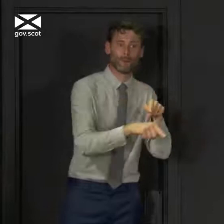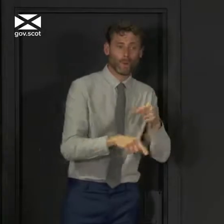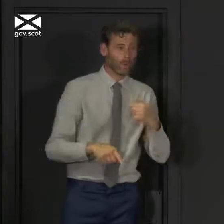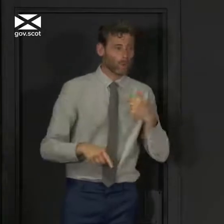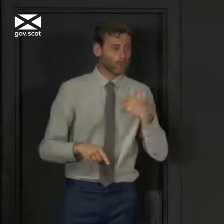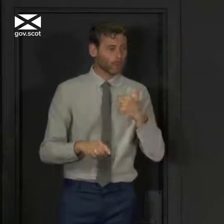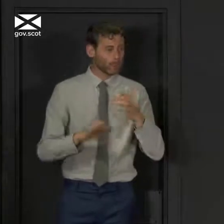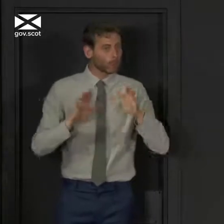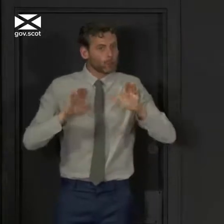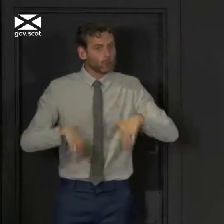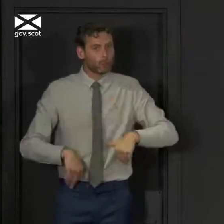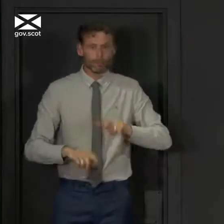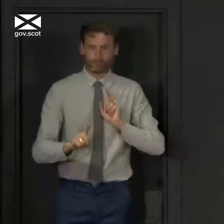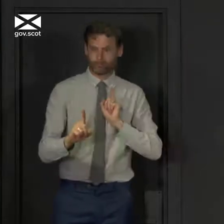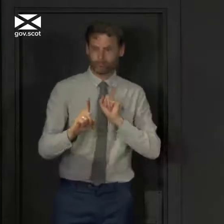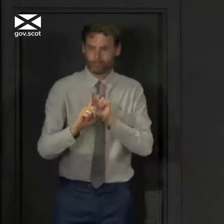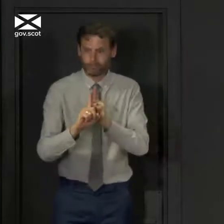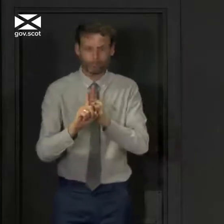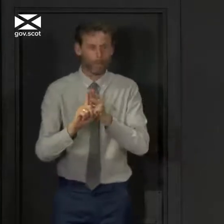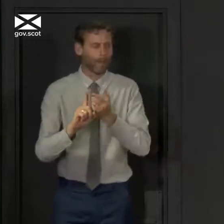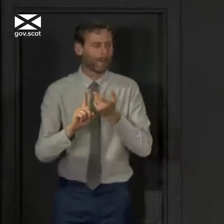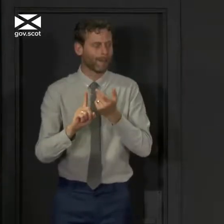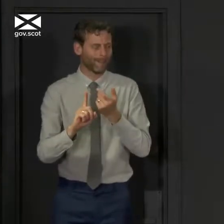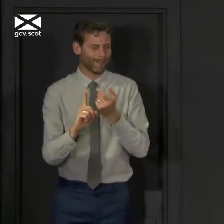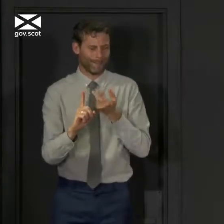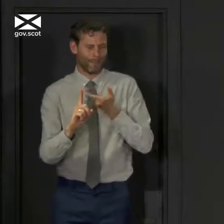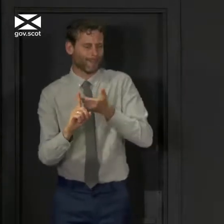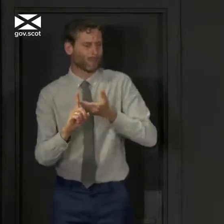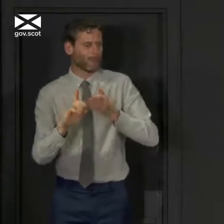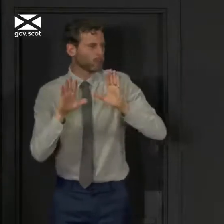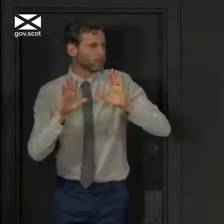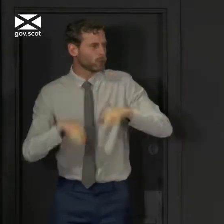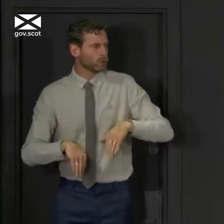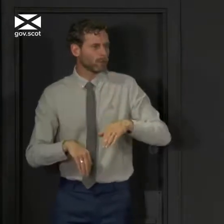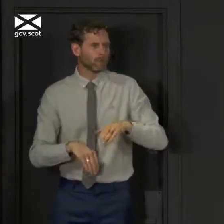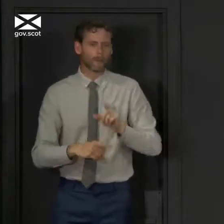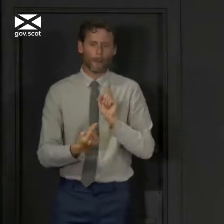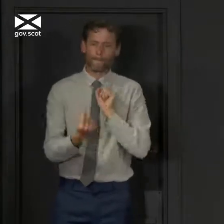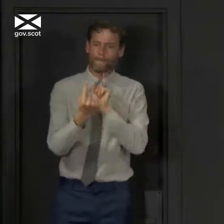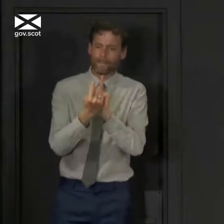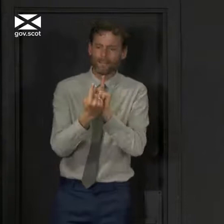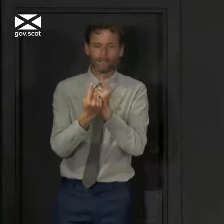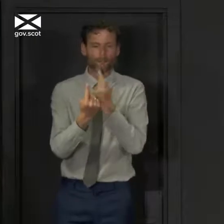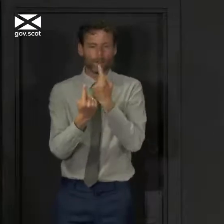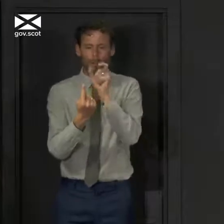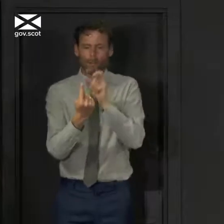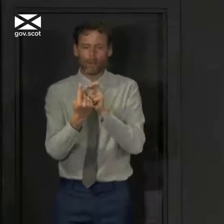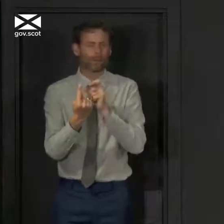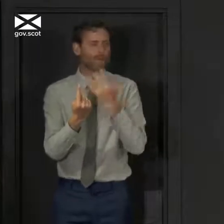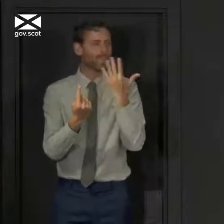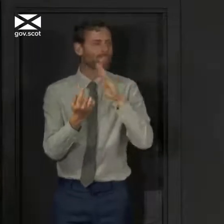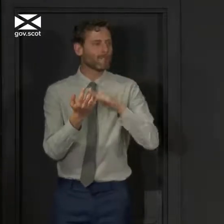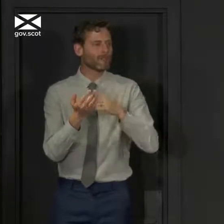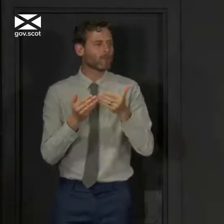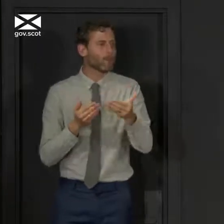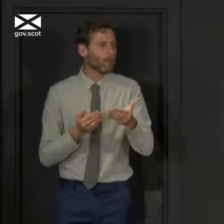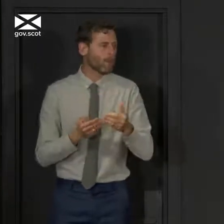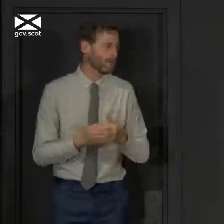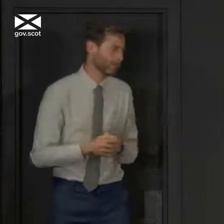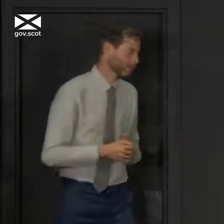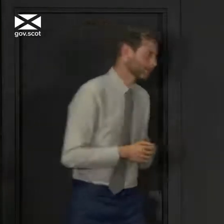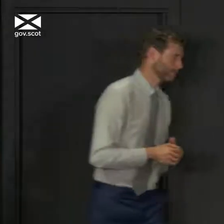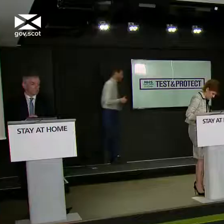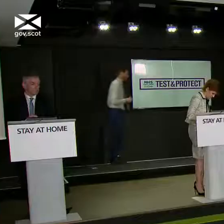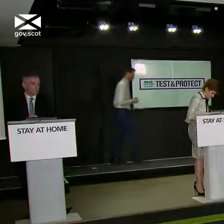coming within two metres of somebody in another household for 15 minutes or more. So I think it's important to bear that in mind.